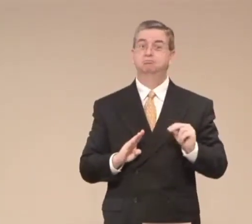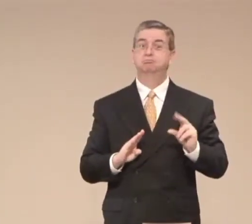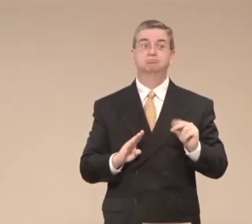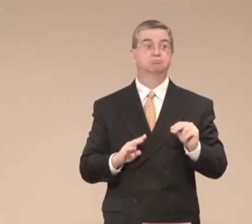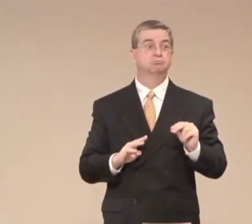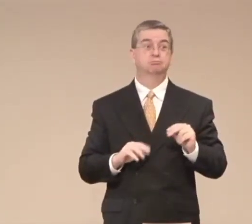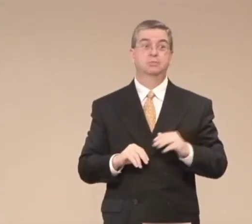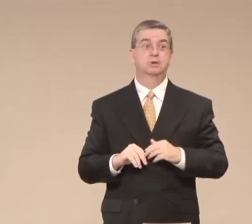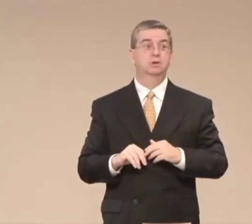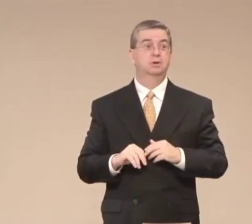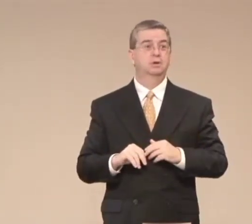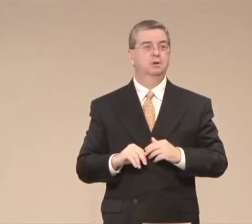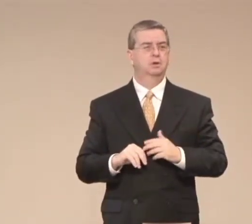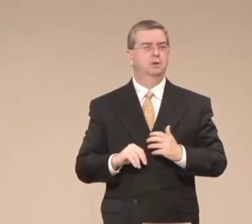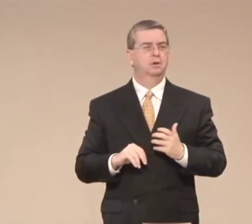He did not curse God.